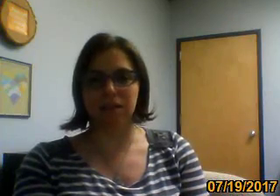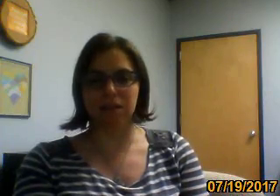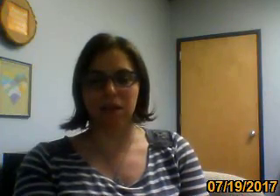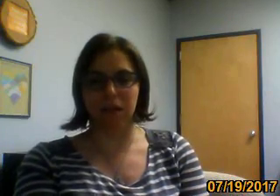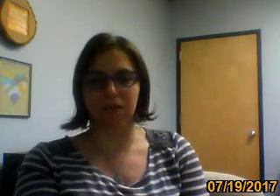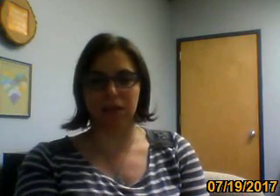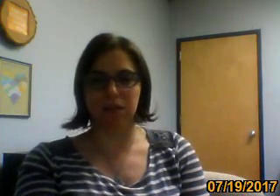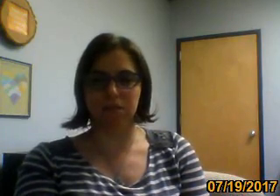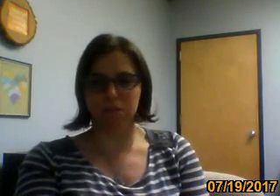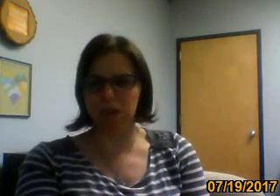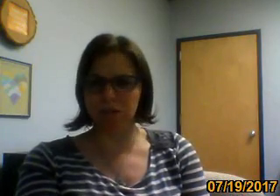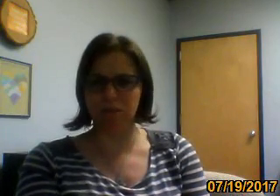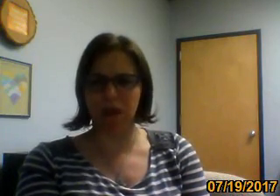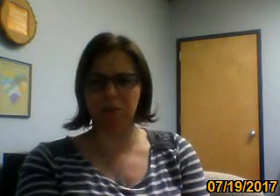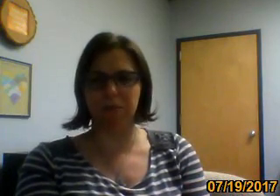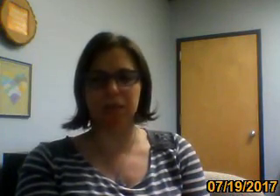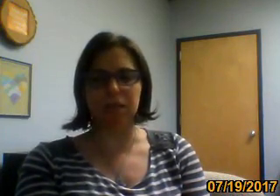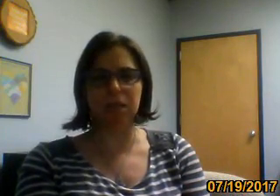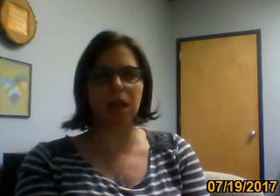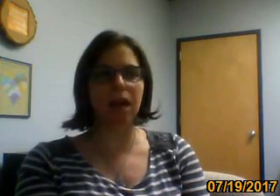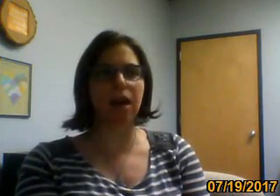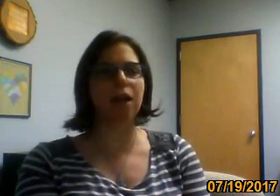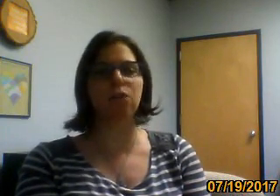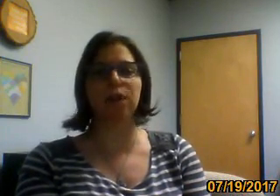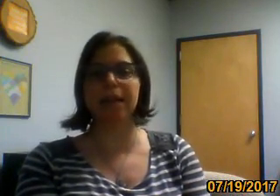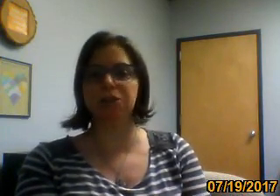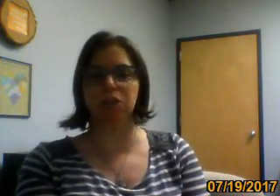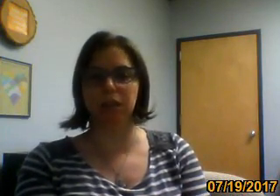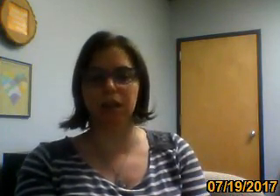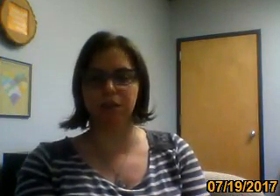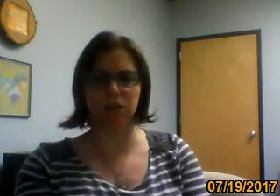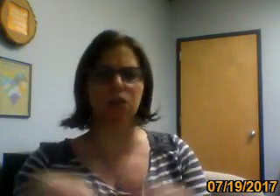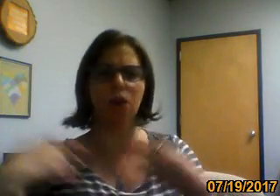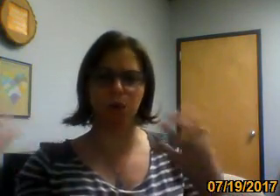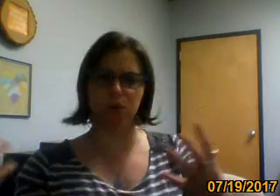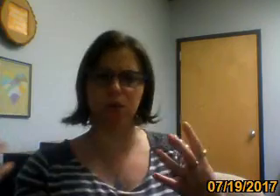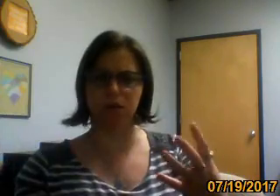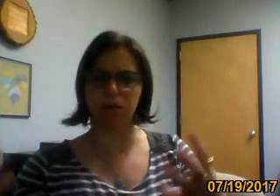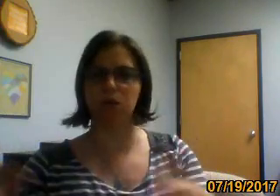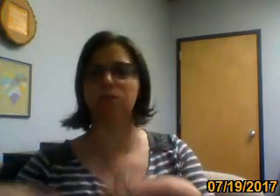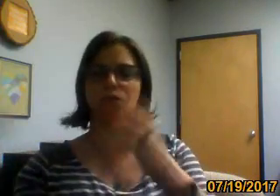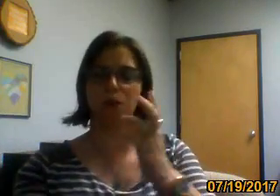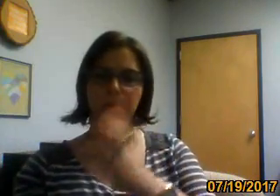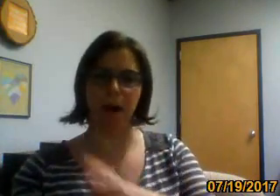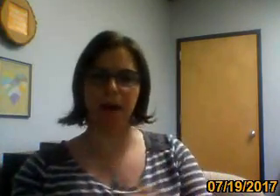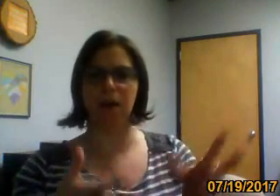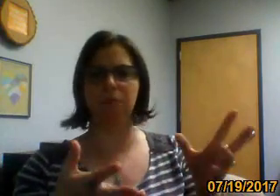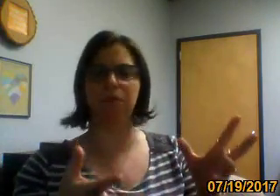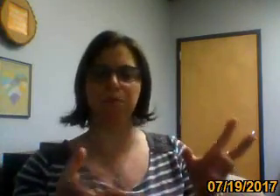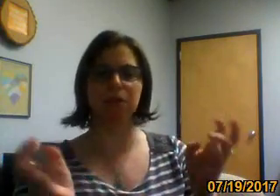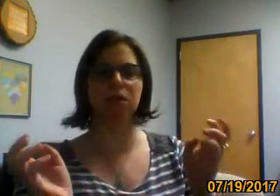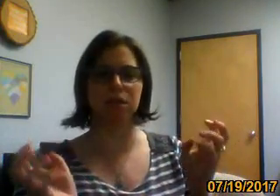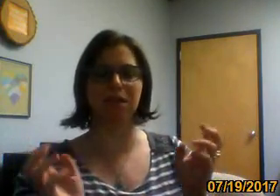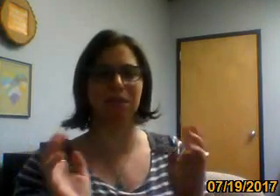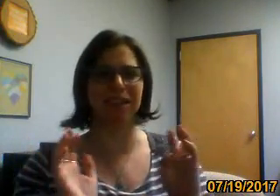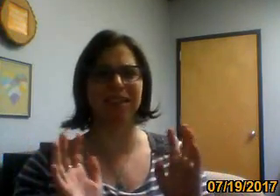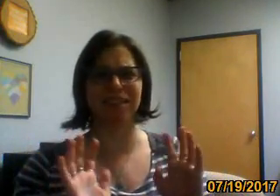chance to like fix, you know, other pieces. And I do it occasionally. I'll just go to the thrift store, buy a couple of pieces that I'm like,